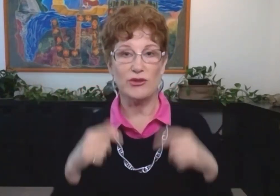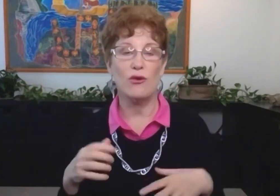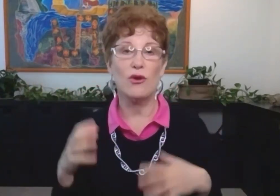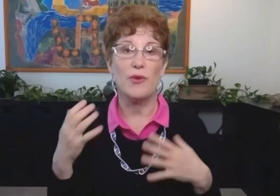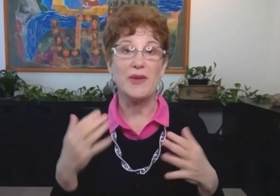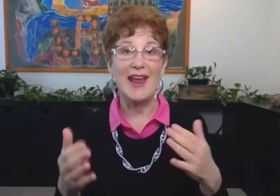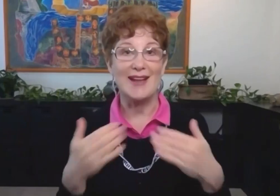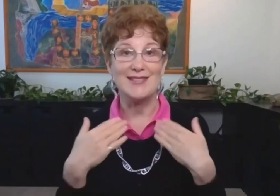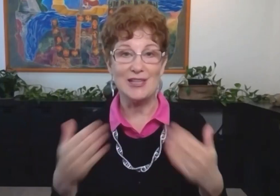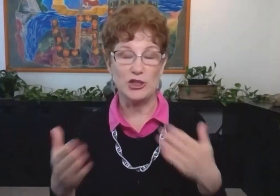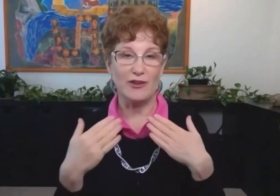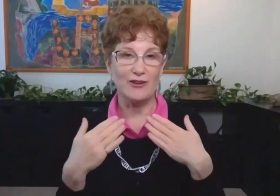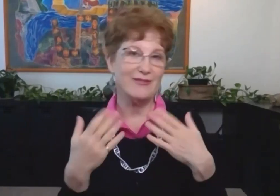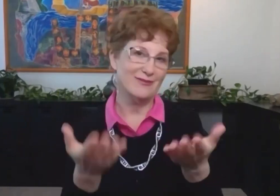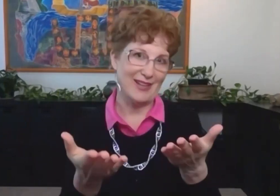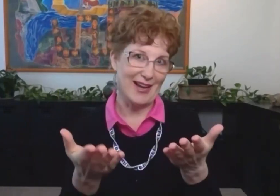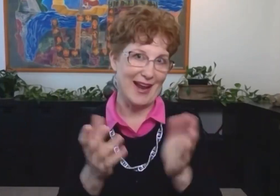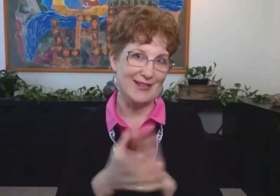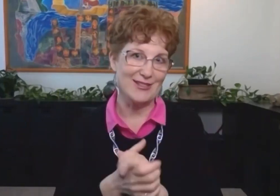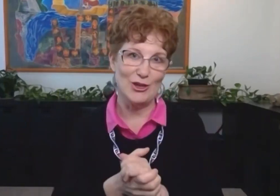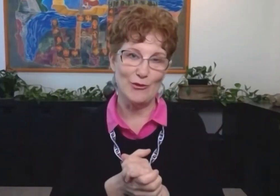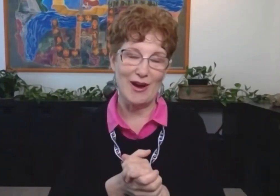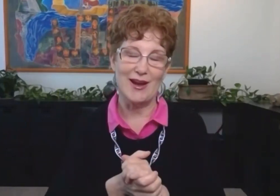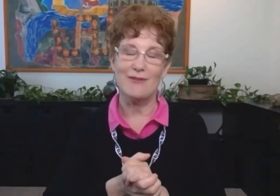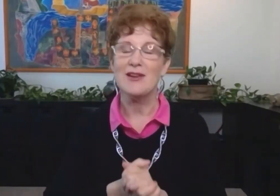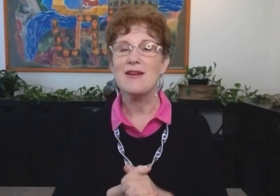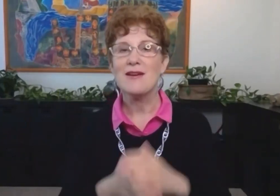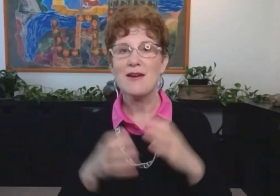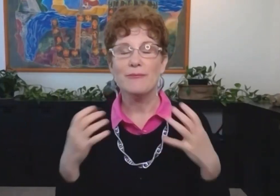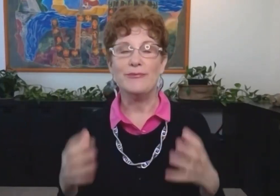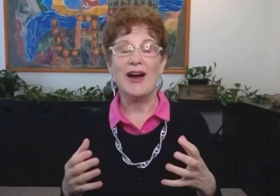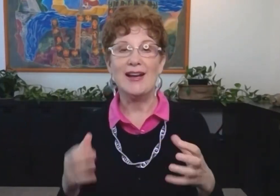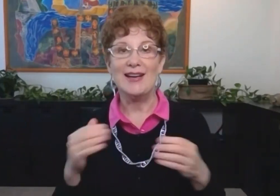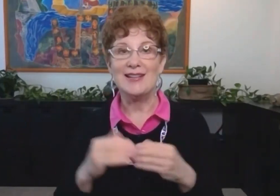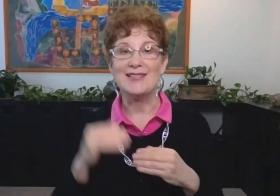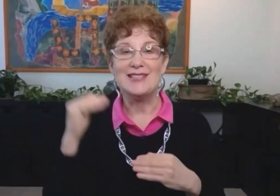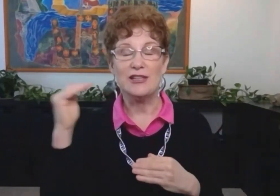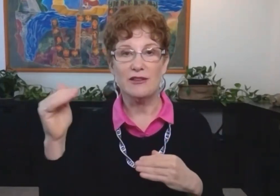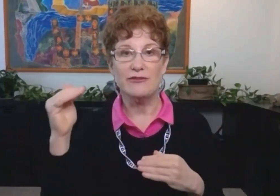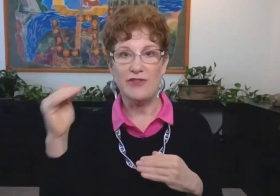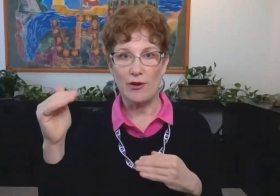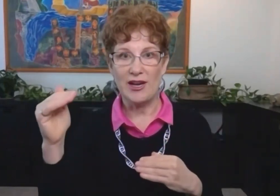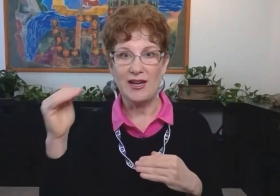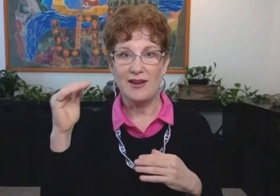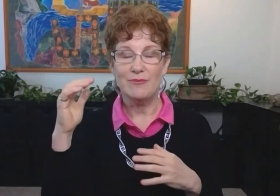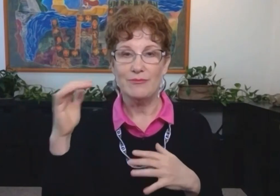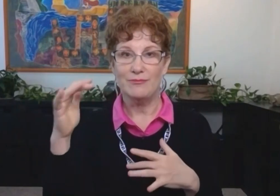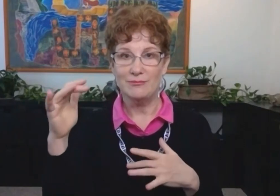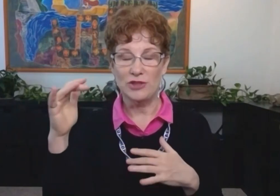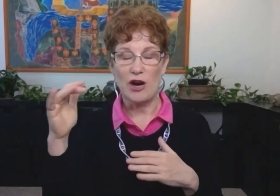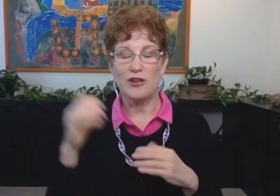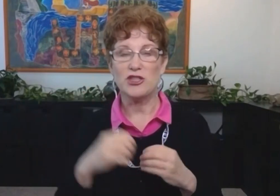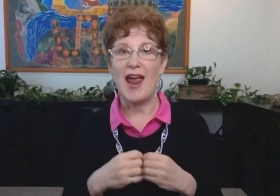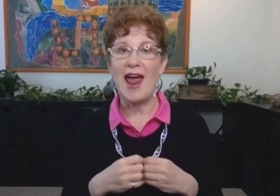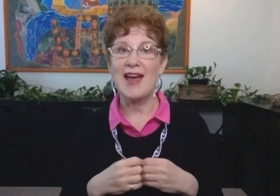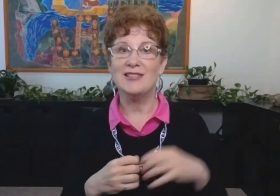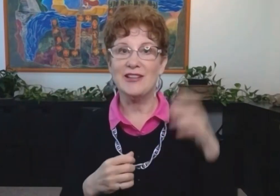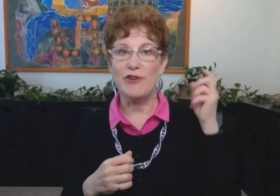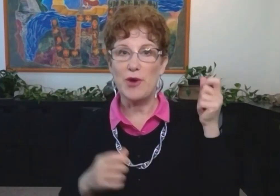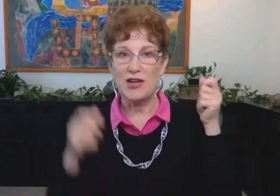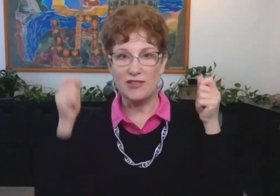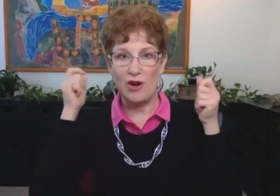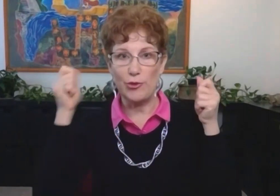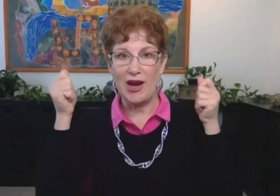telephone or when we can't see each other, like I can't see you right now. But it is still very large